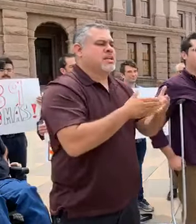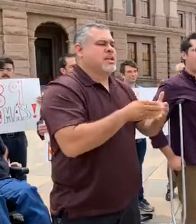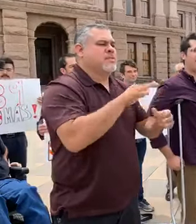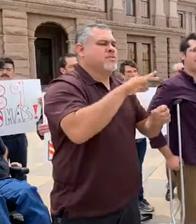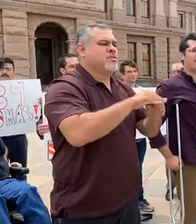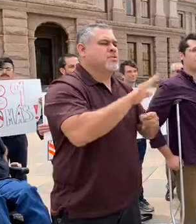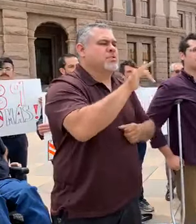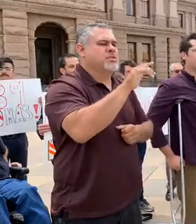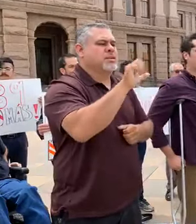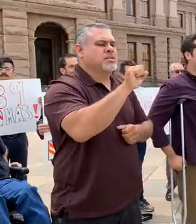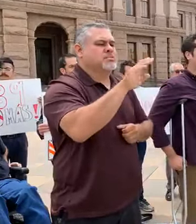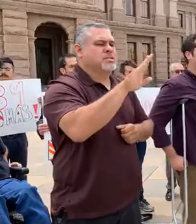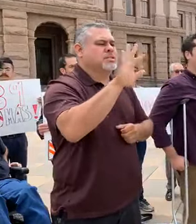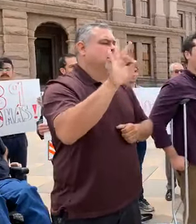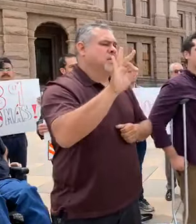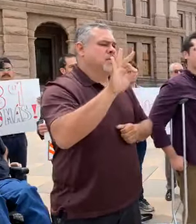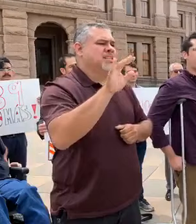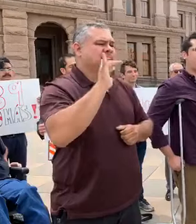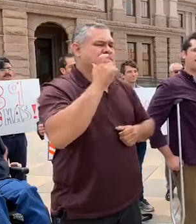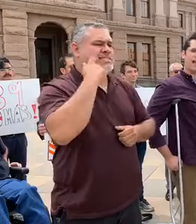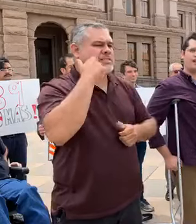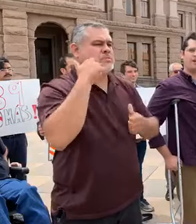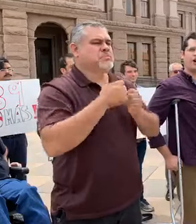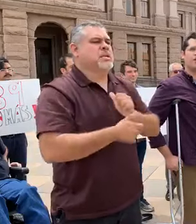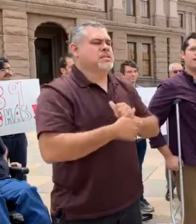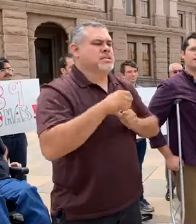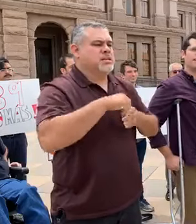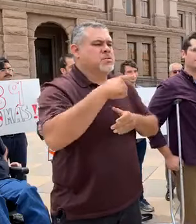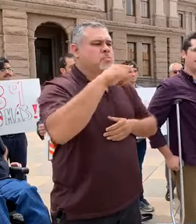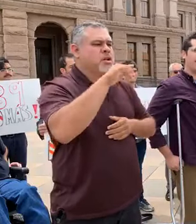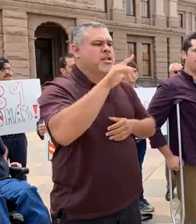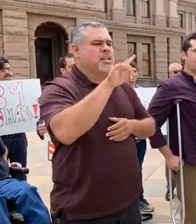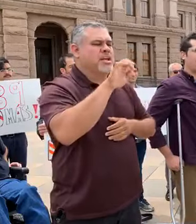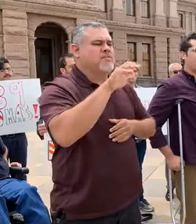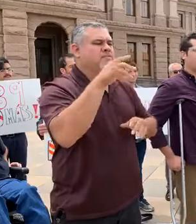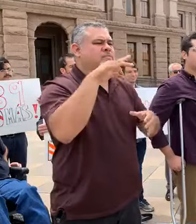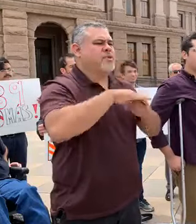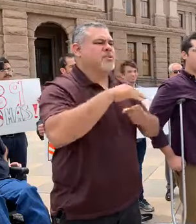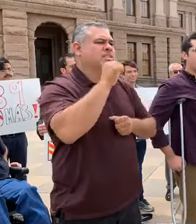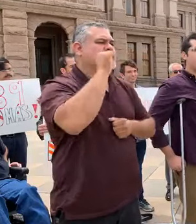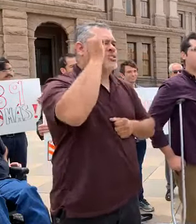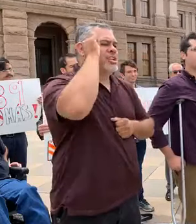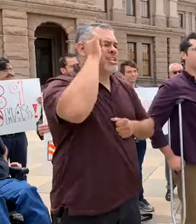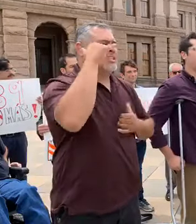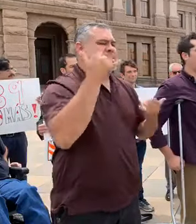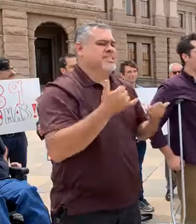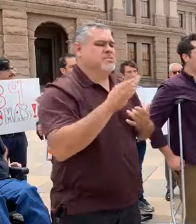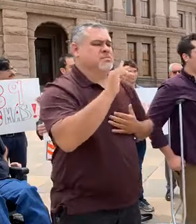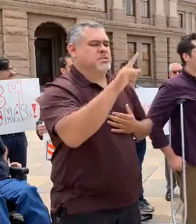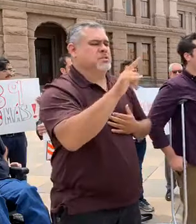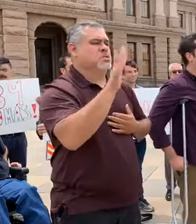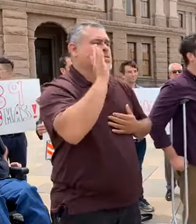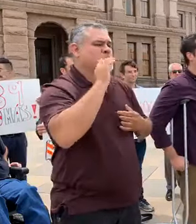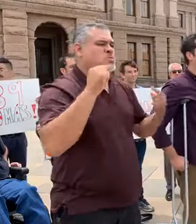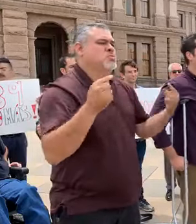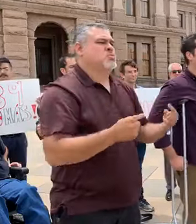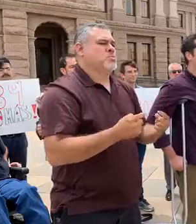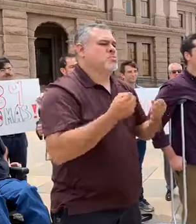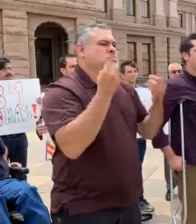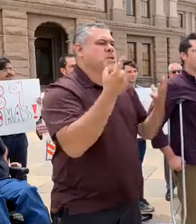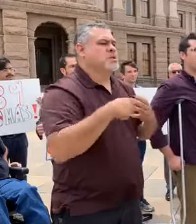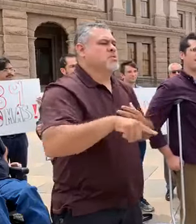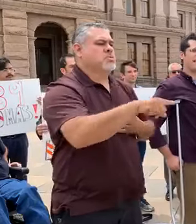bill SB 9 which unfortunately passed in a party-line vote yesterday. This bill would do a lot of harm to a lot of the